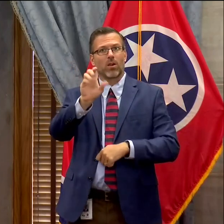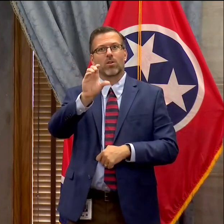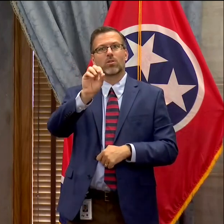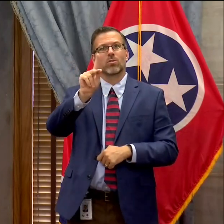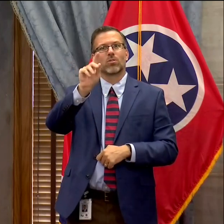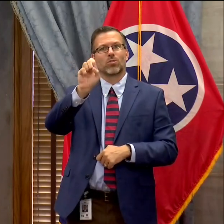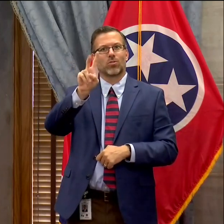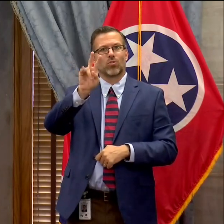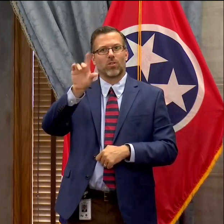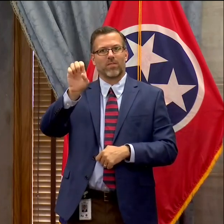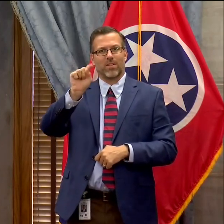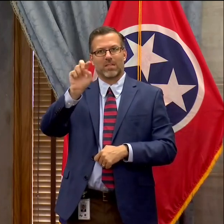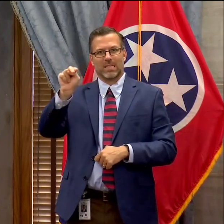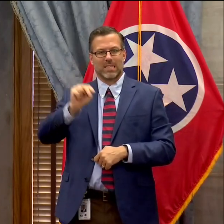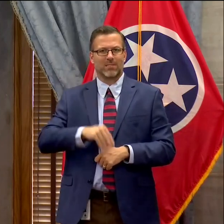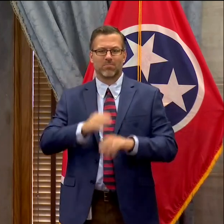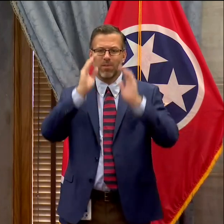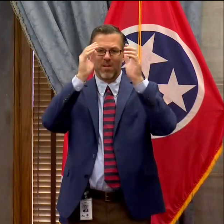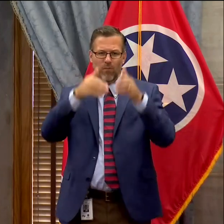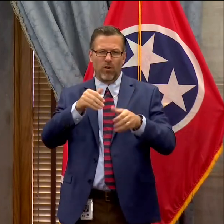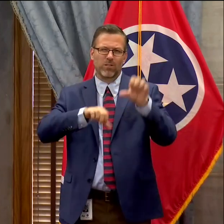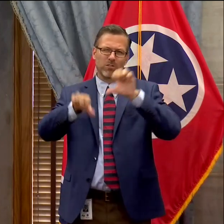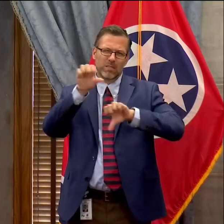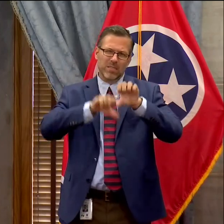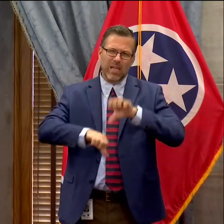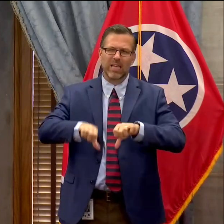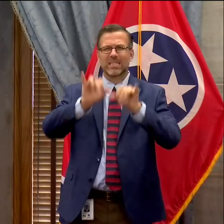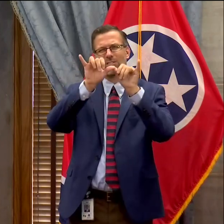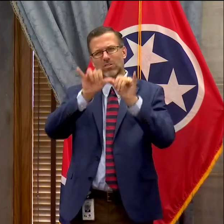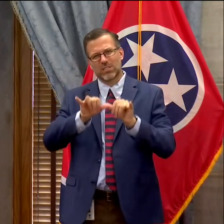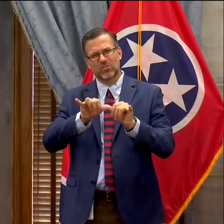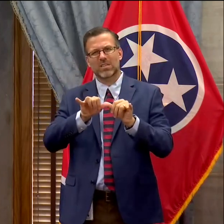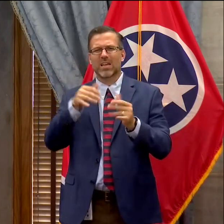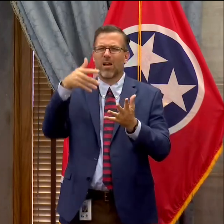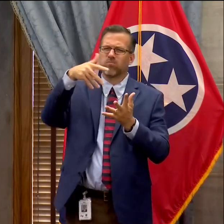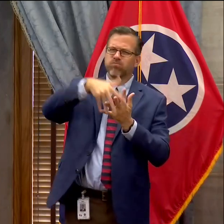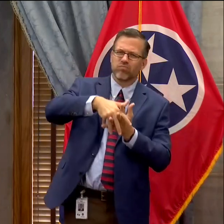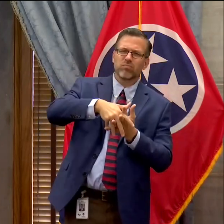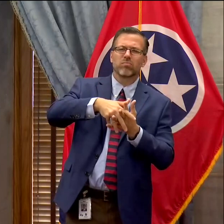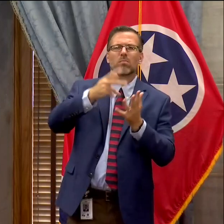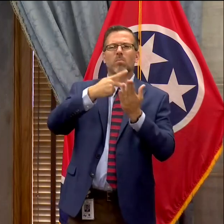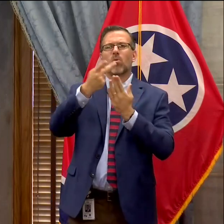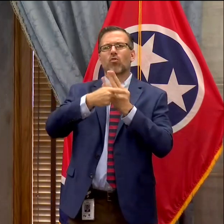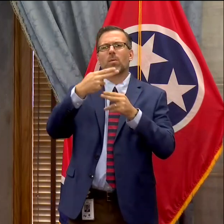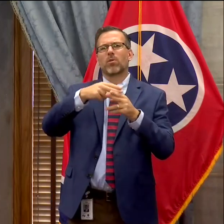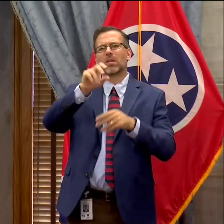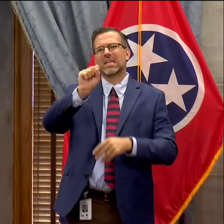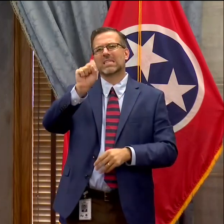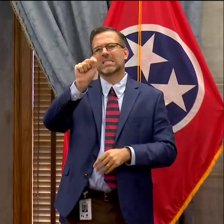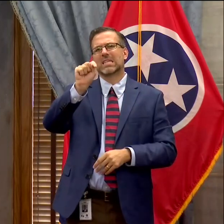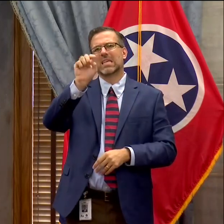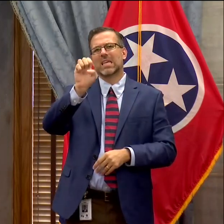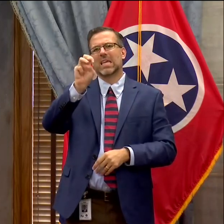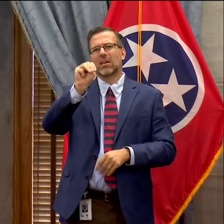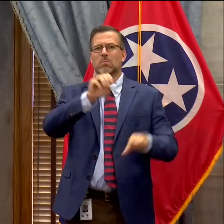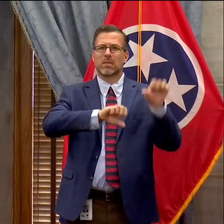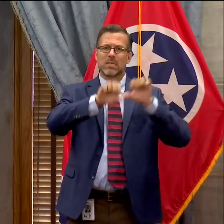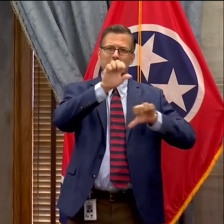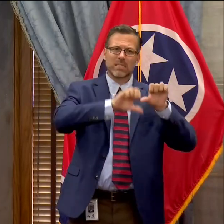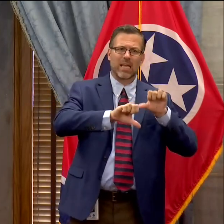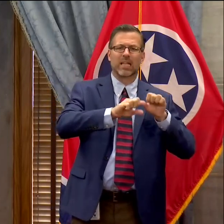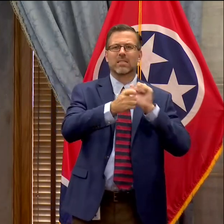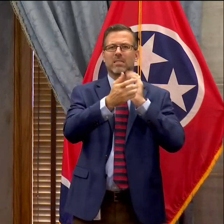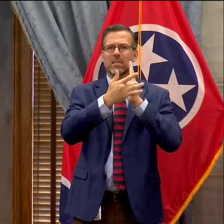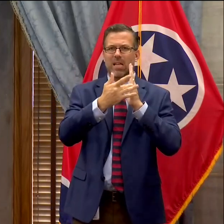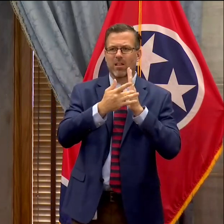focus on science and engineering, Tennessee Tech is a STEM-infused, comprehensive university of more than 10,000 students with a